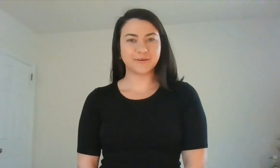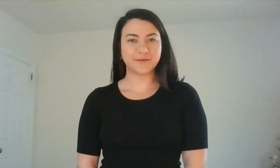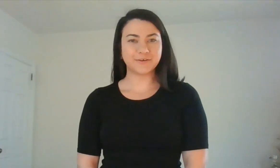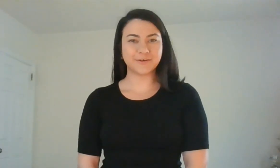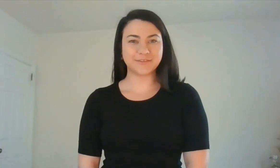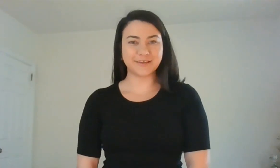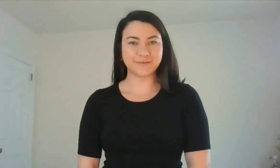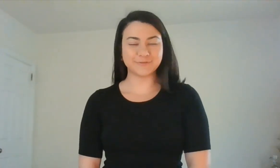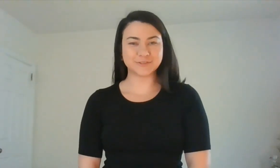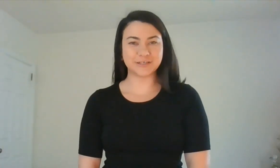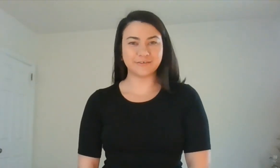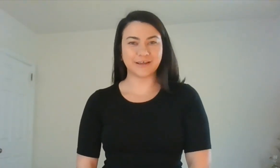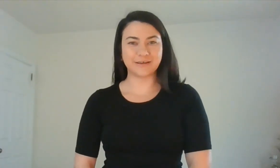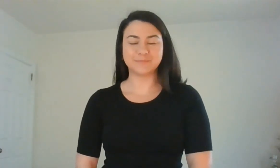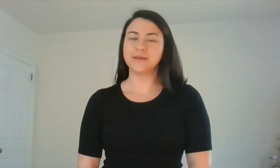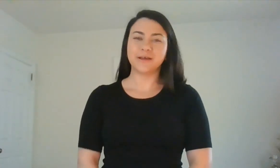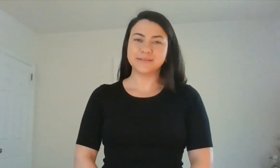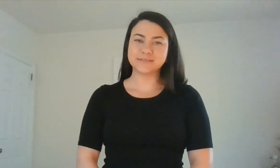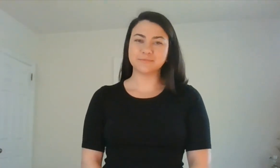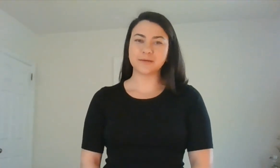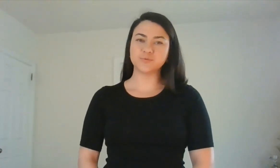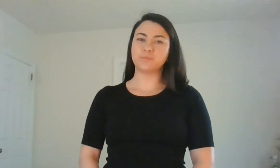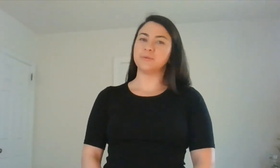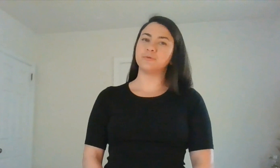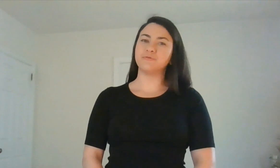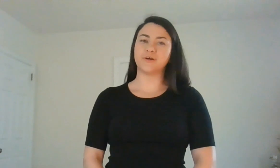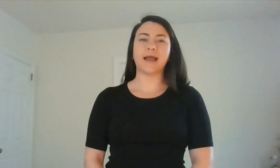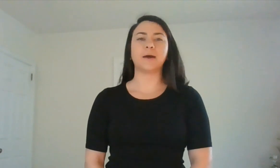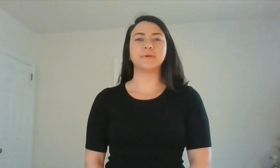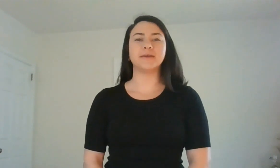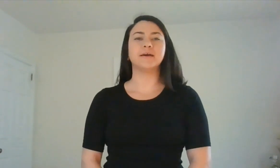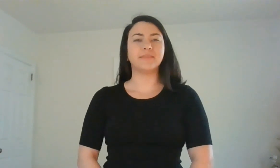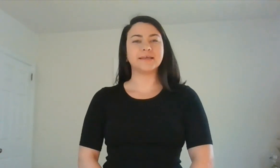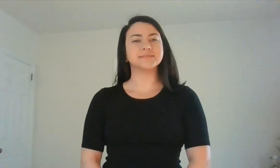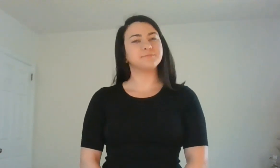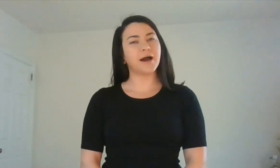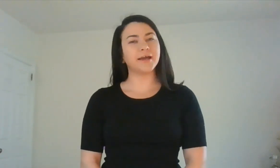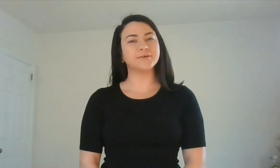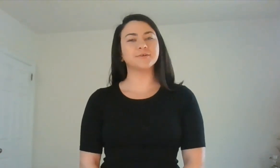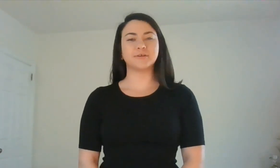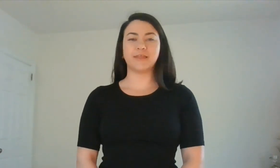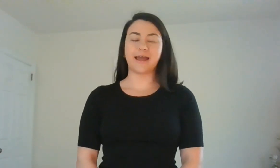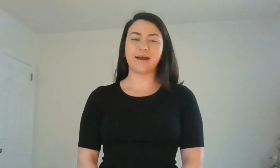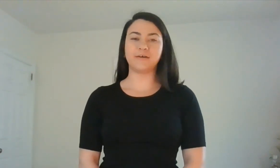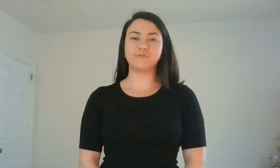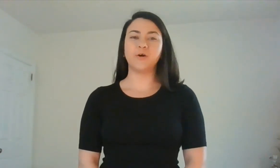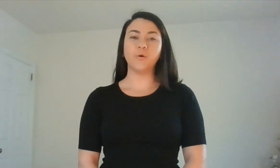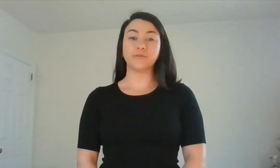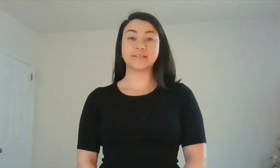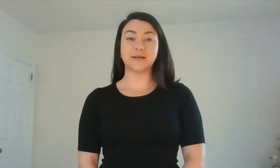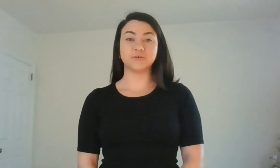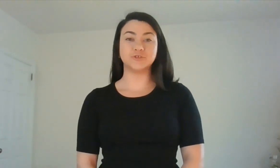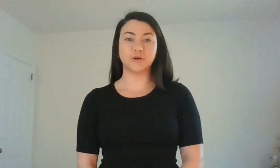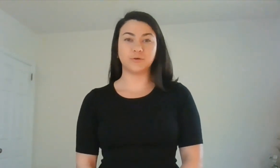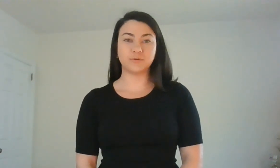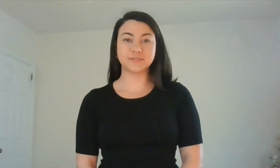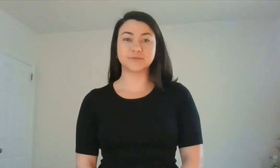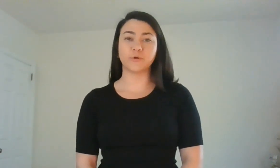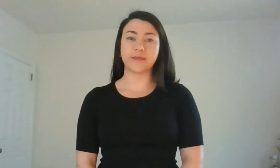Good. Thank you for sharing. Sometimes when people feel happy, they smile and laugh or they tell jokes or they